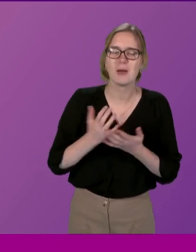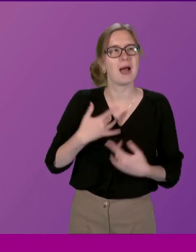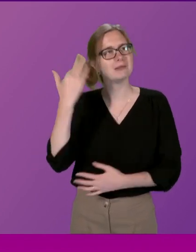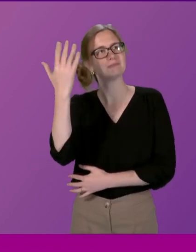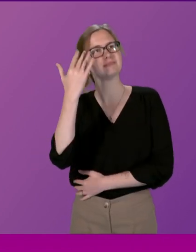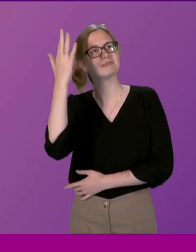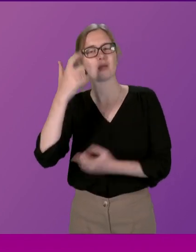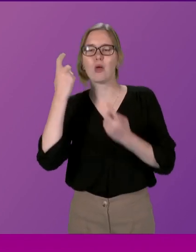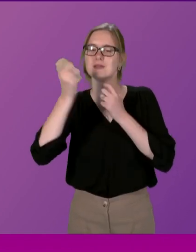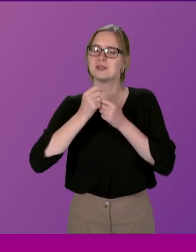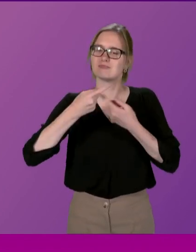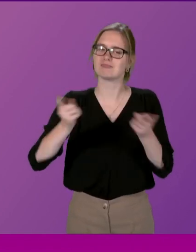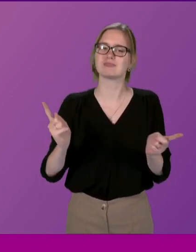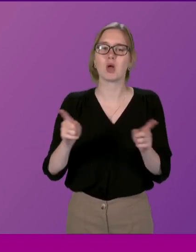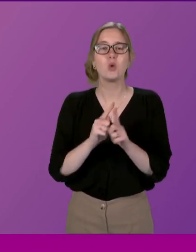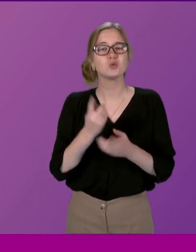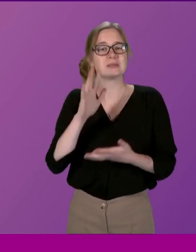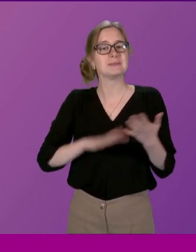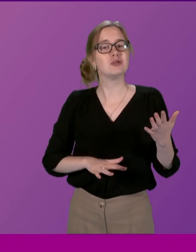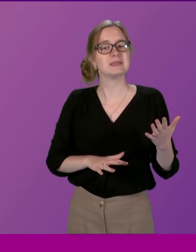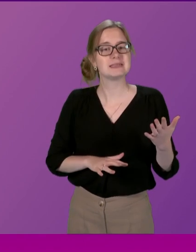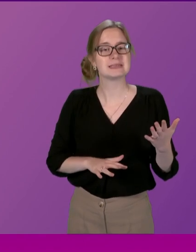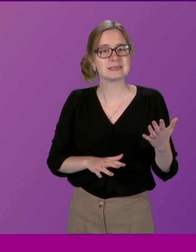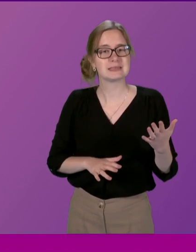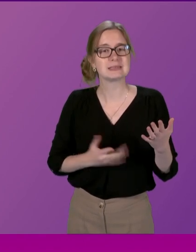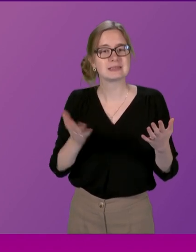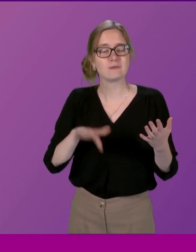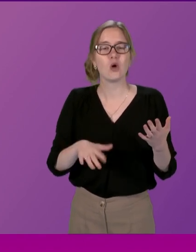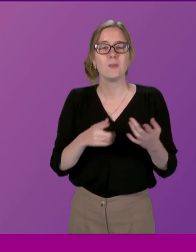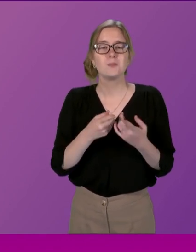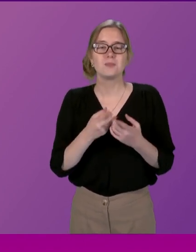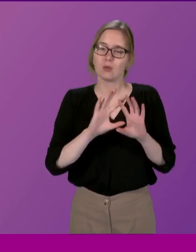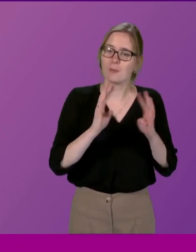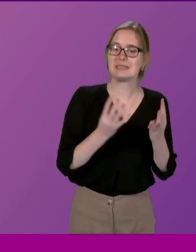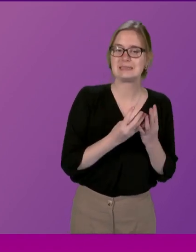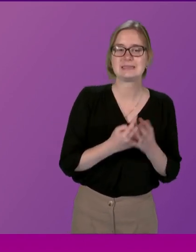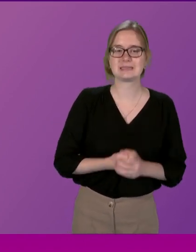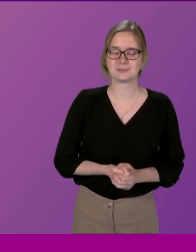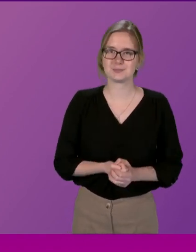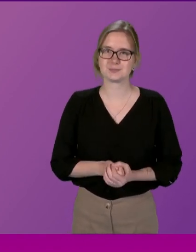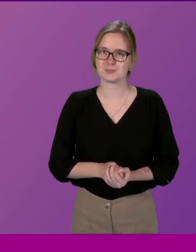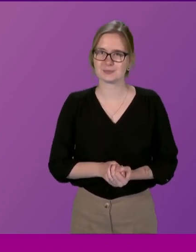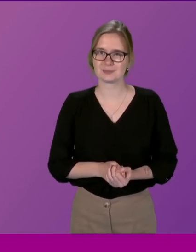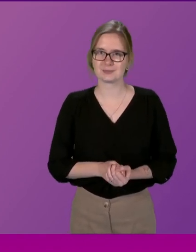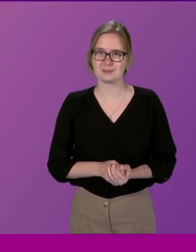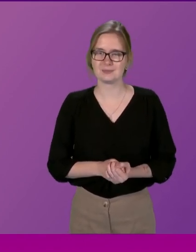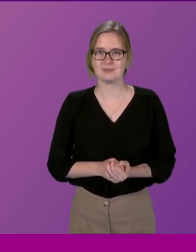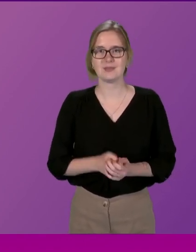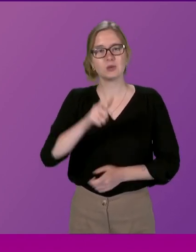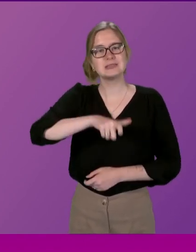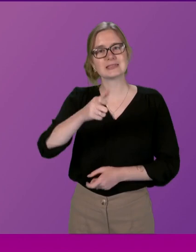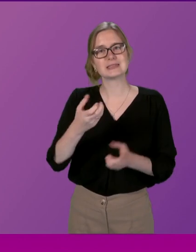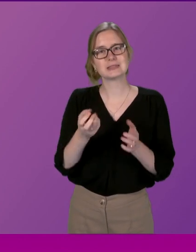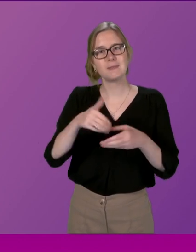reflections and thoughts and some experiences from the committee so citizens participation